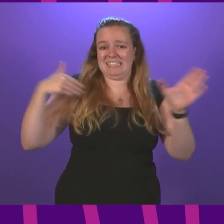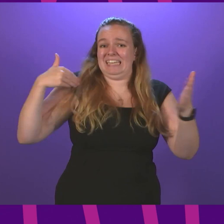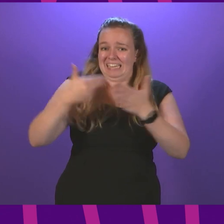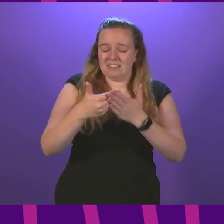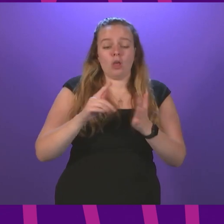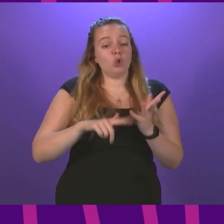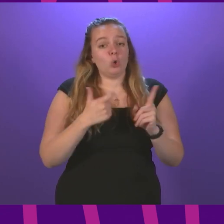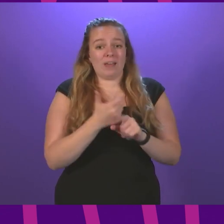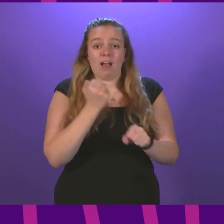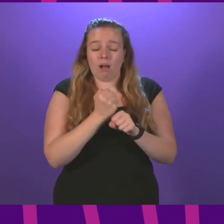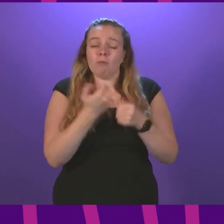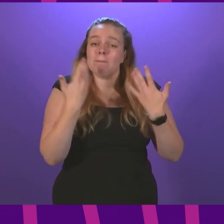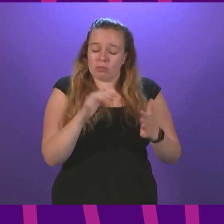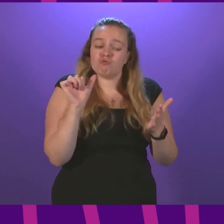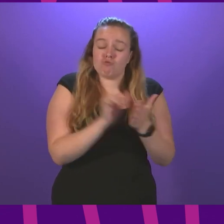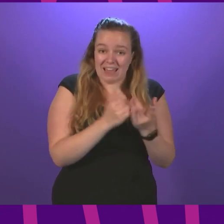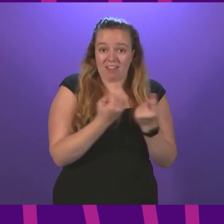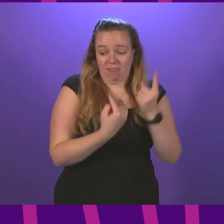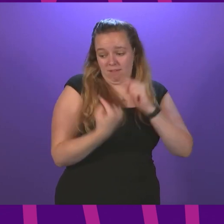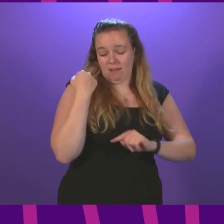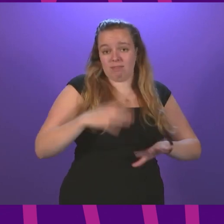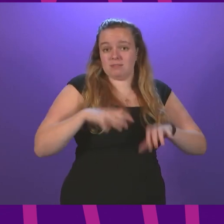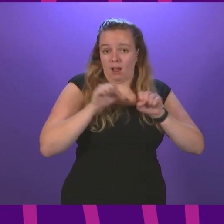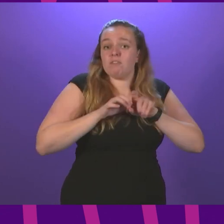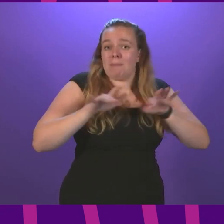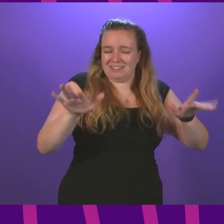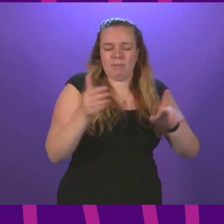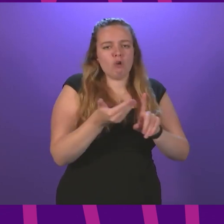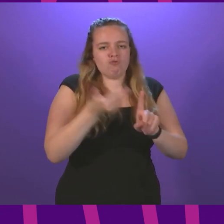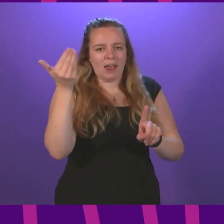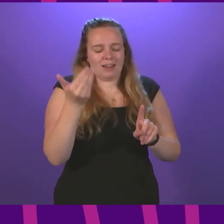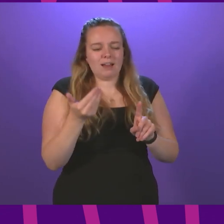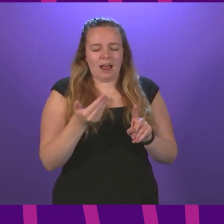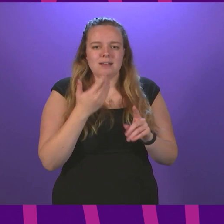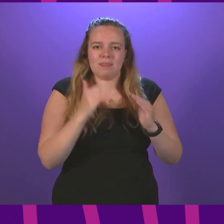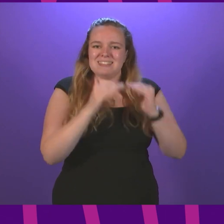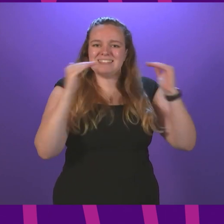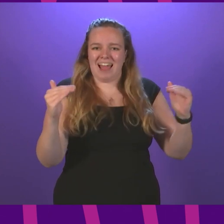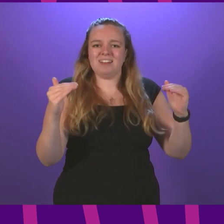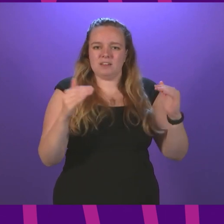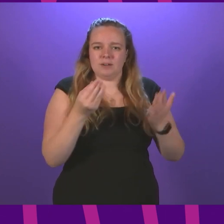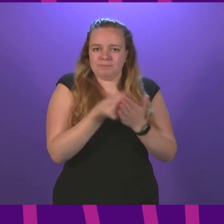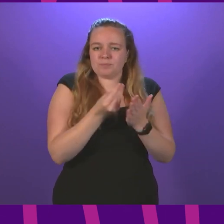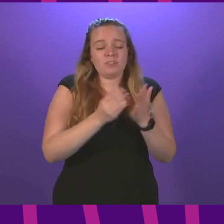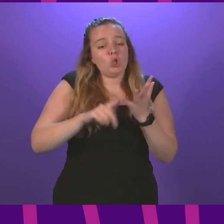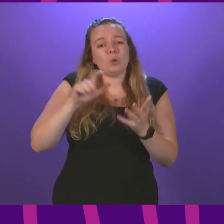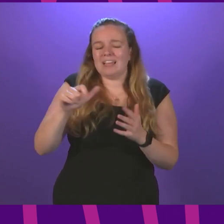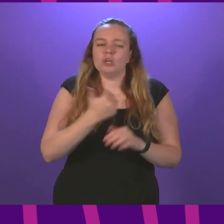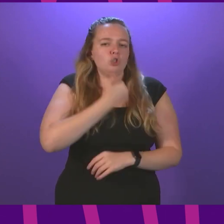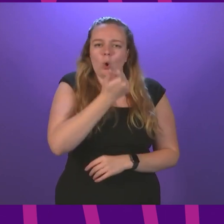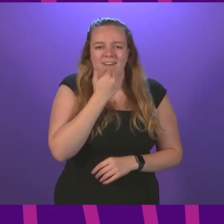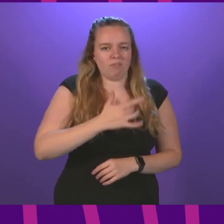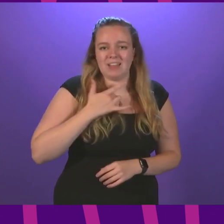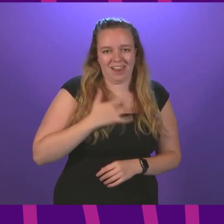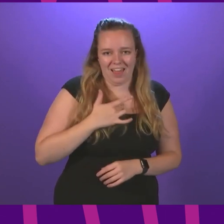UK Government did the right thing at the start of the pandemic and recognised that the standard allowance of universal credit was not sufficient to